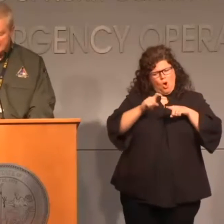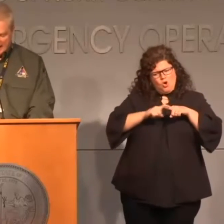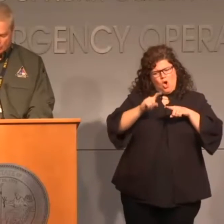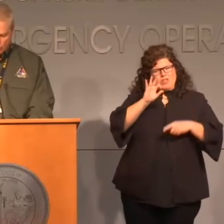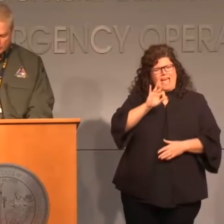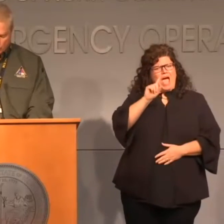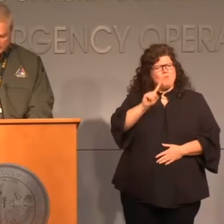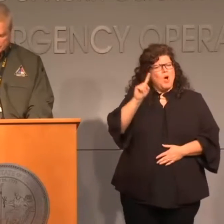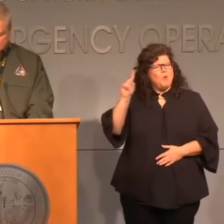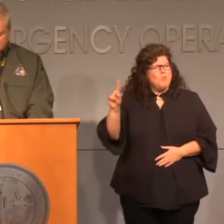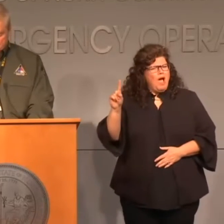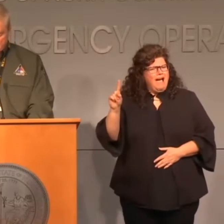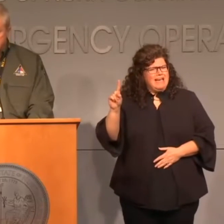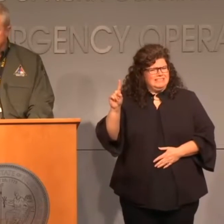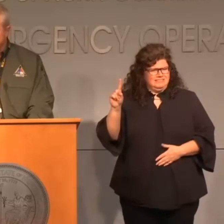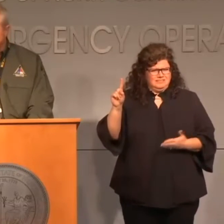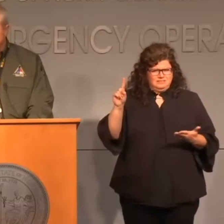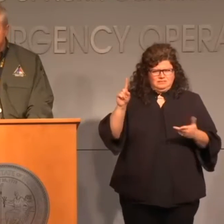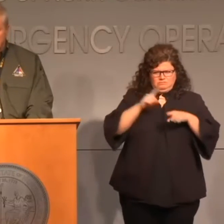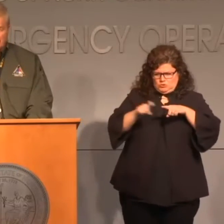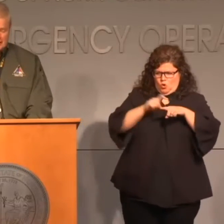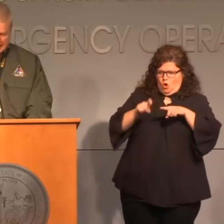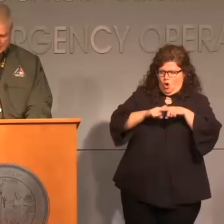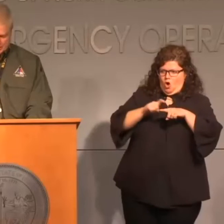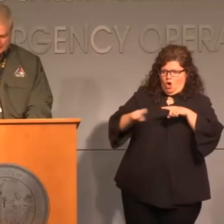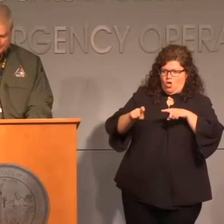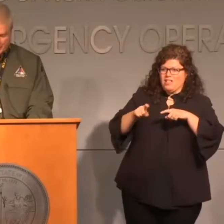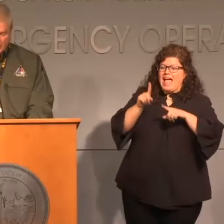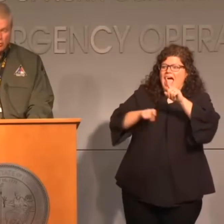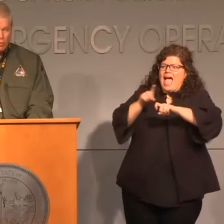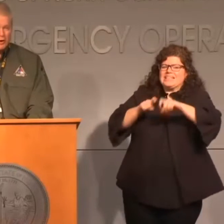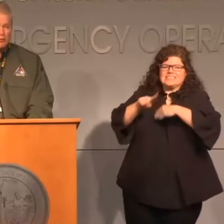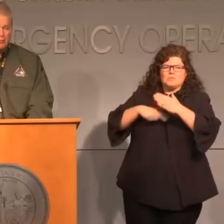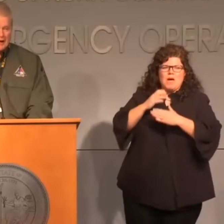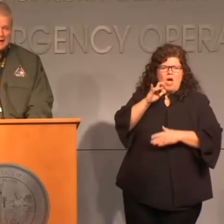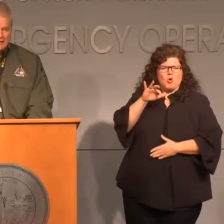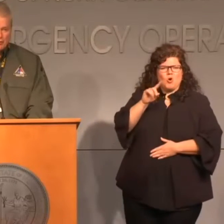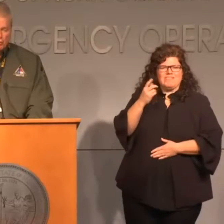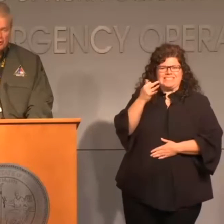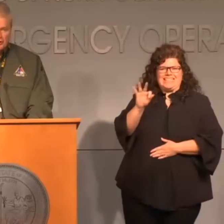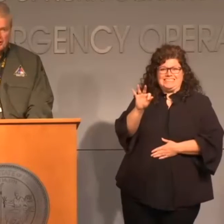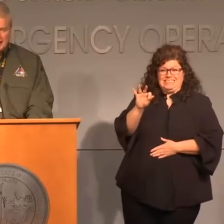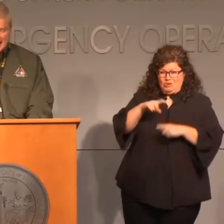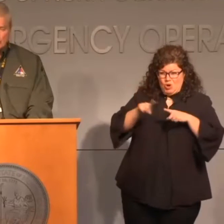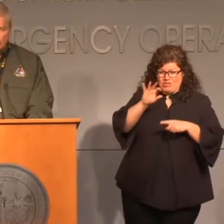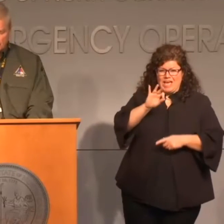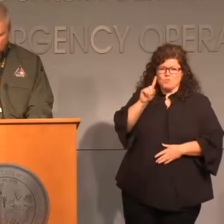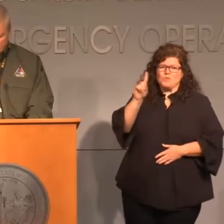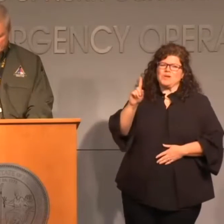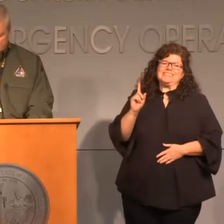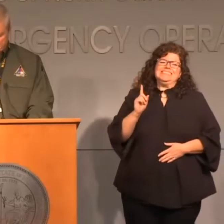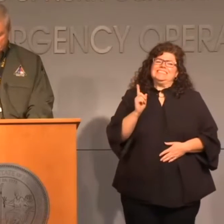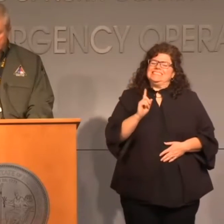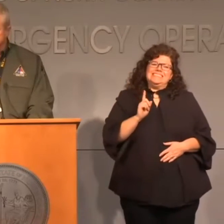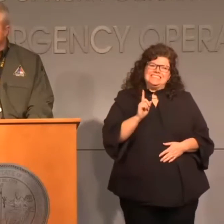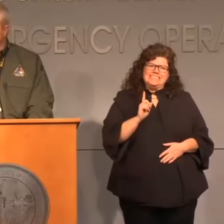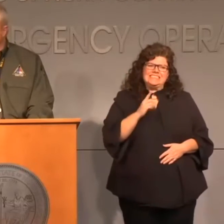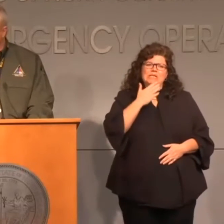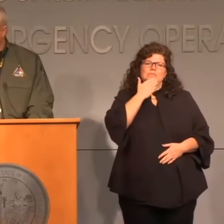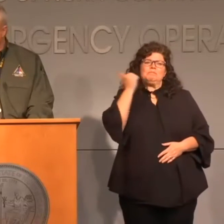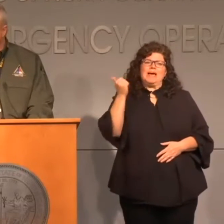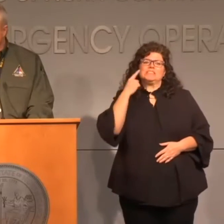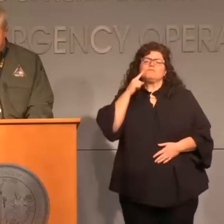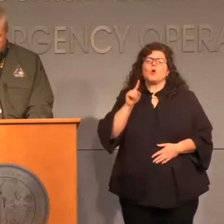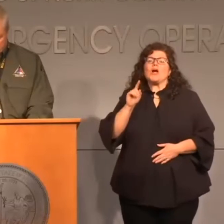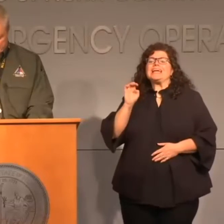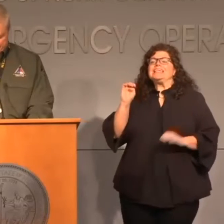state's 911 centers related to COVID-19. We want to remind everyone that 911 is for